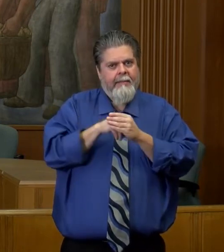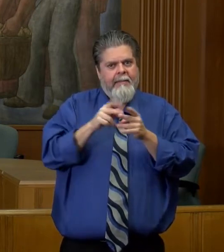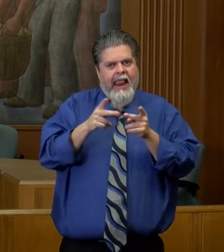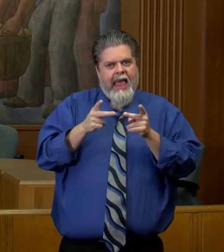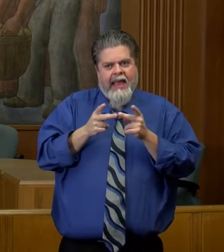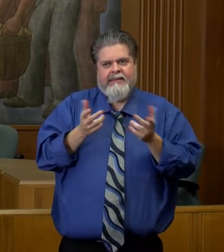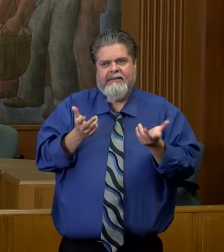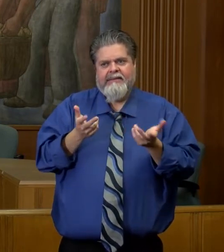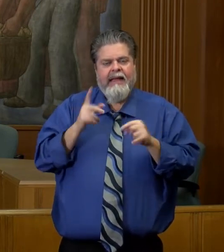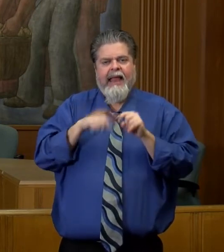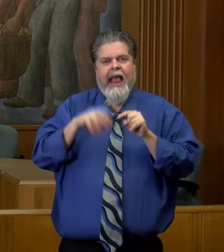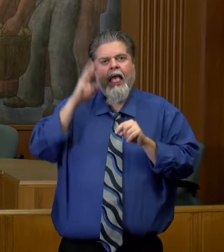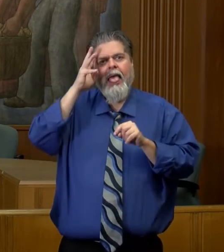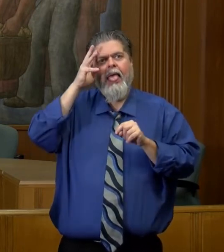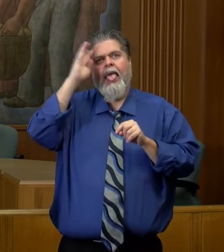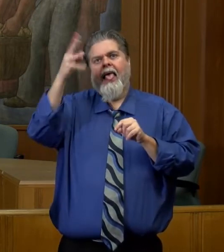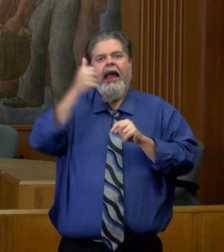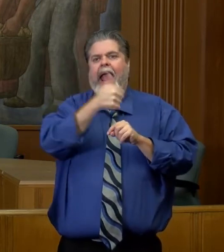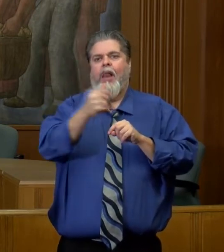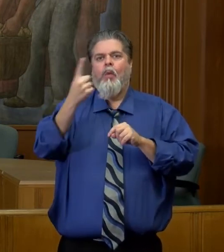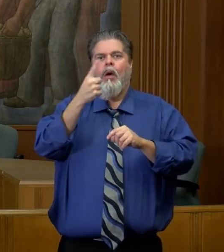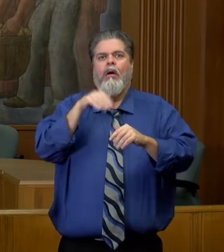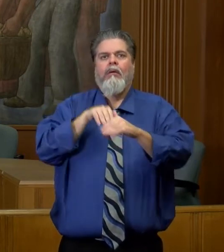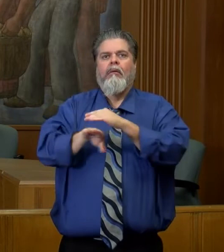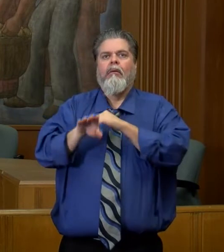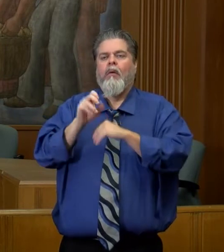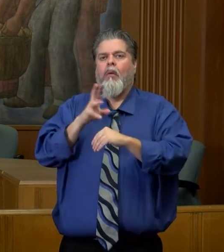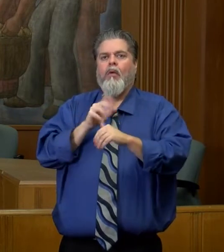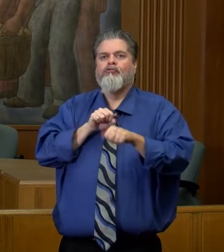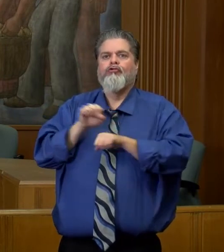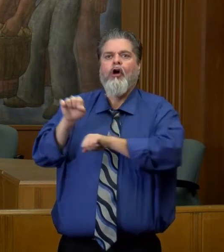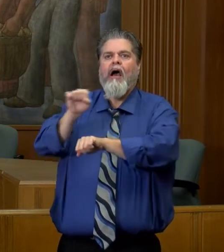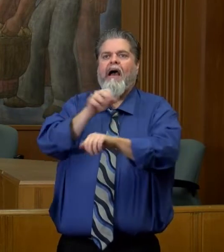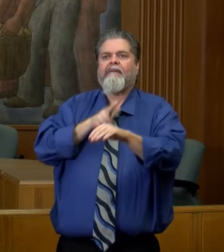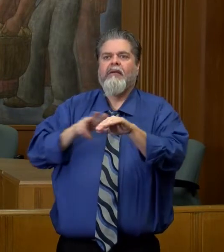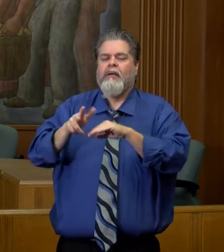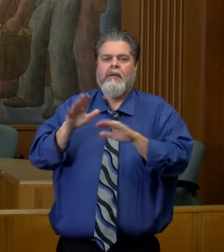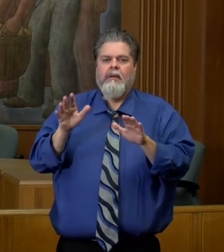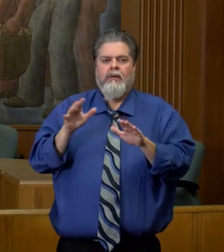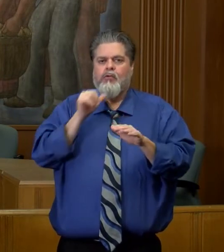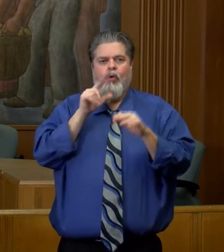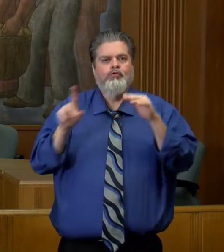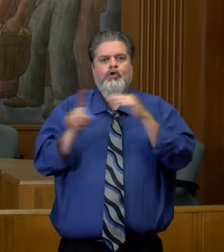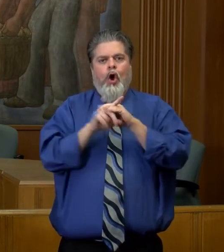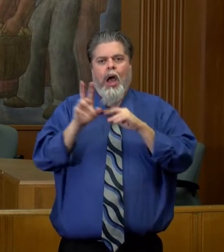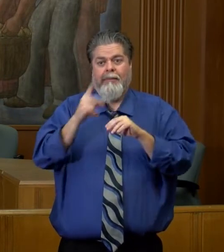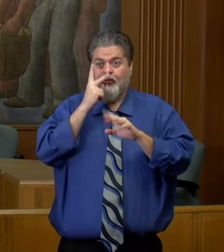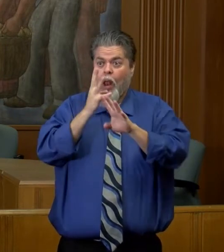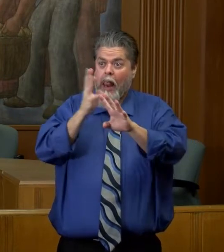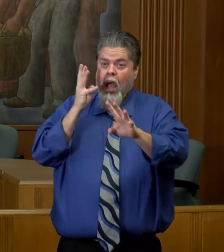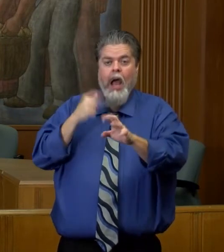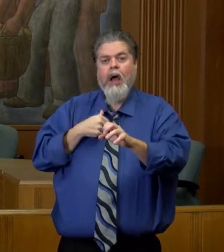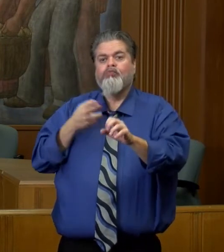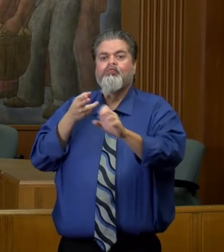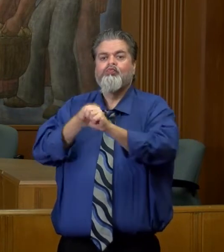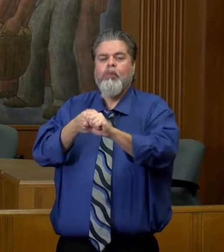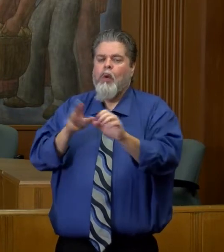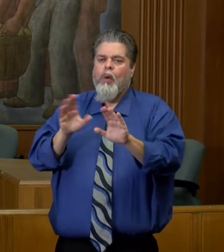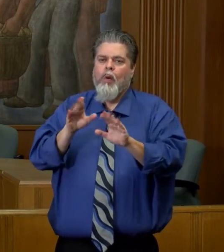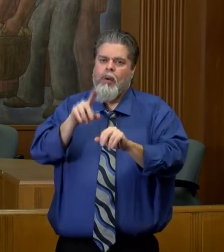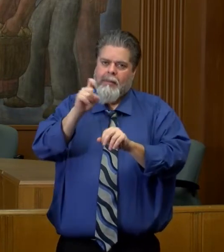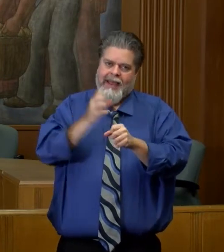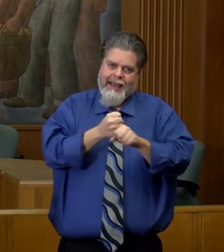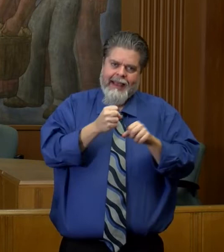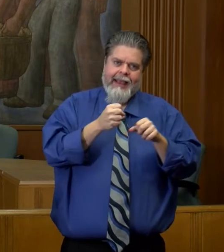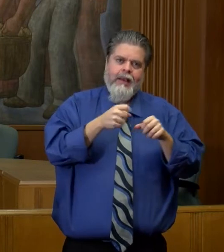do a lot of the counseling of what to do if it's positive and negative, all those things. So please don't just show up if you see a line for testing. You do need to